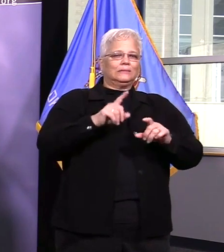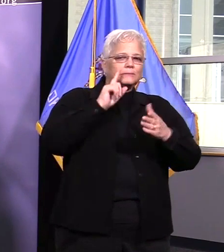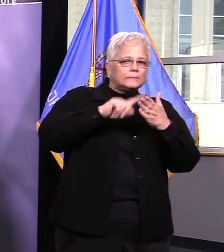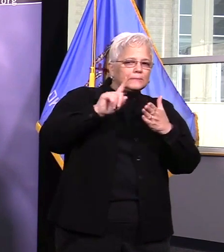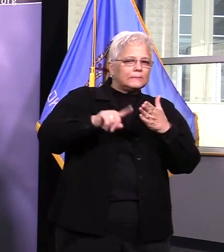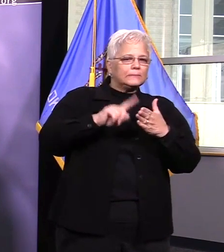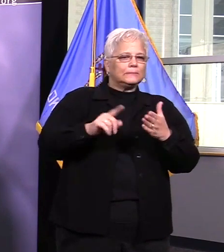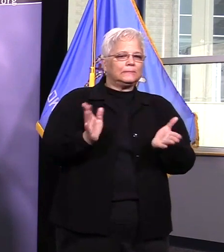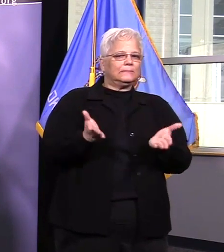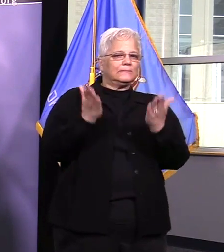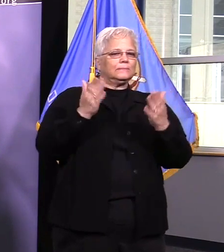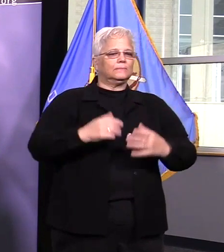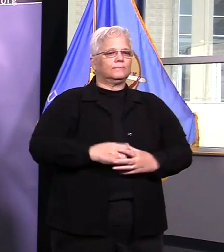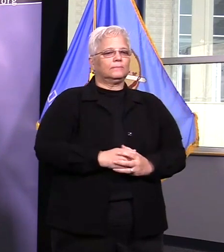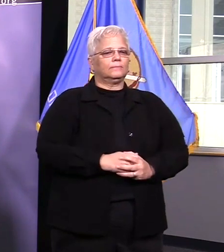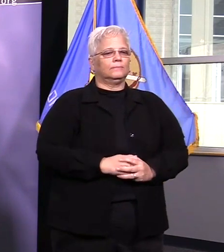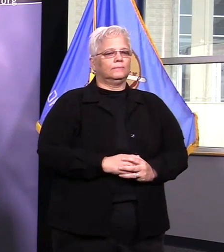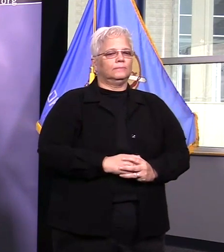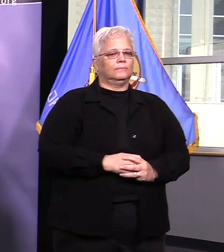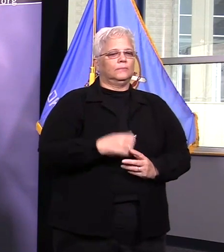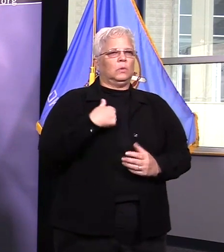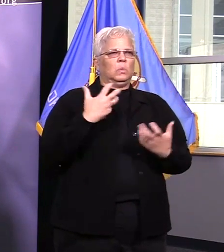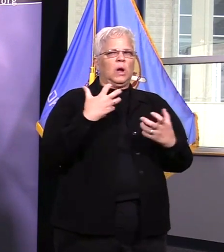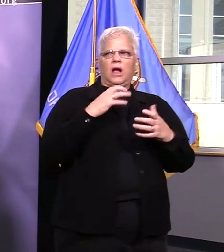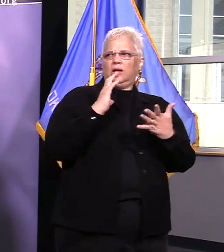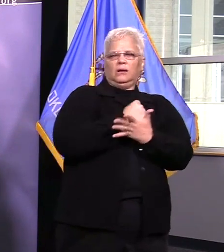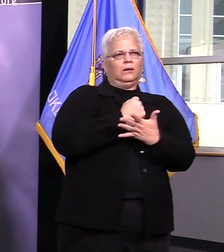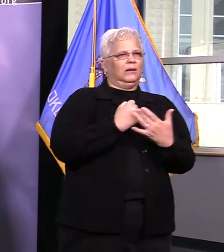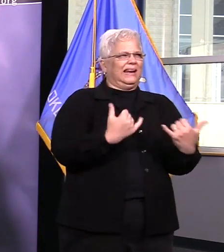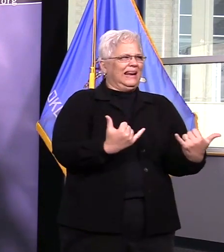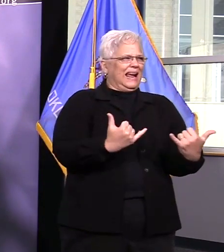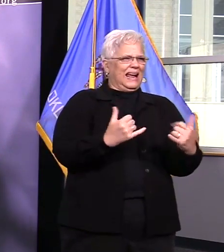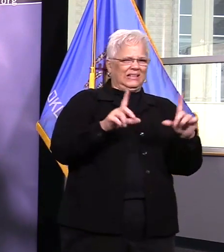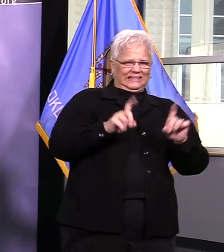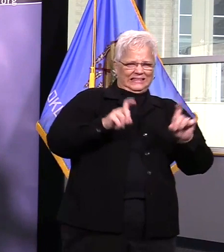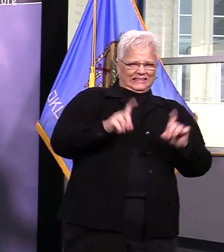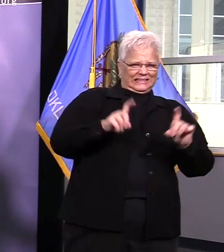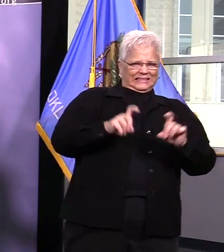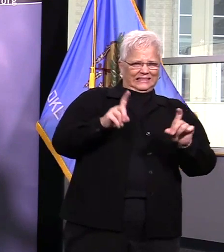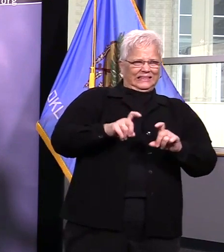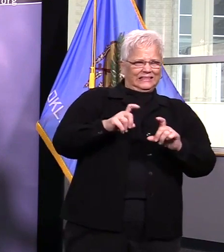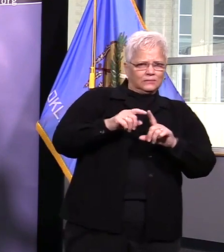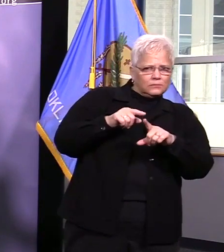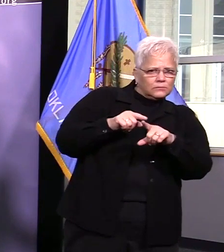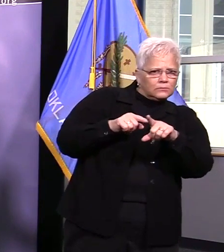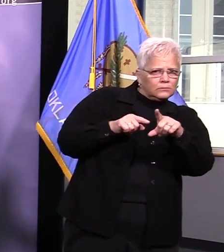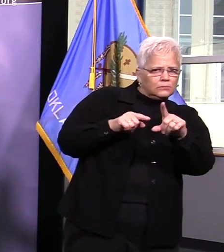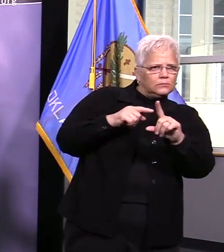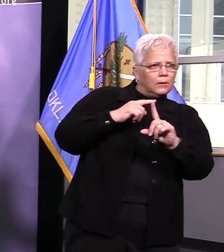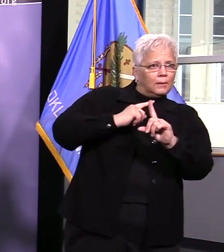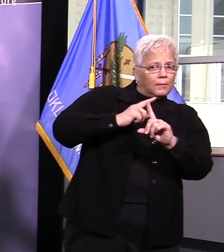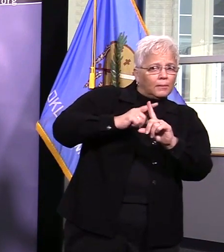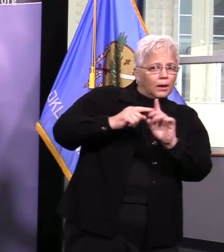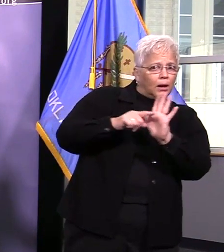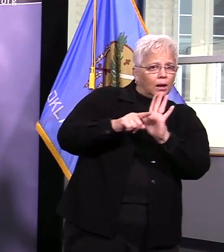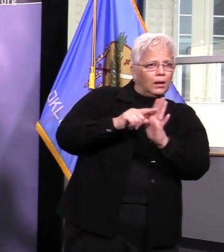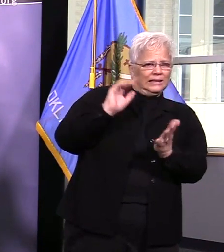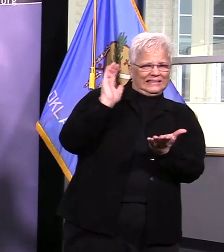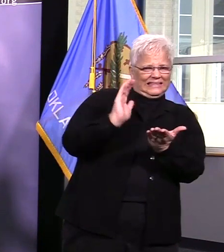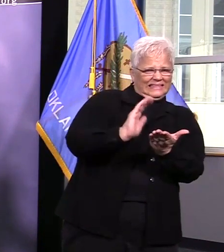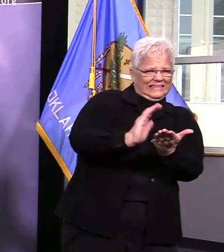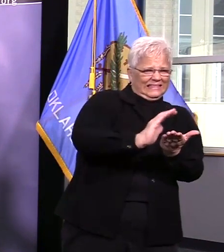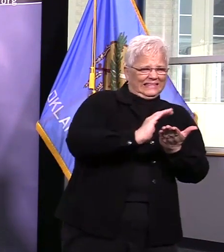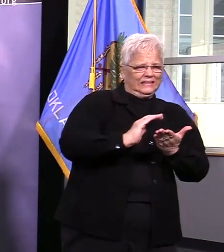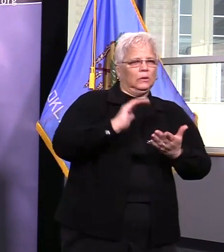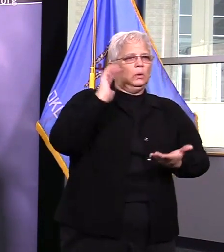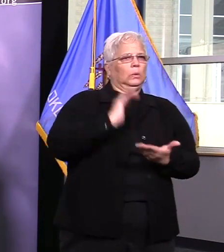and we've benefited from being in the middle of the country and seeing cities on the coasts that are far further into this